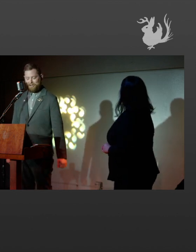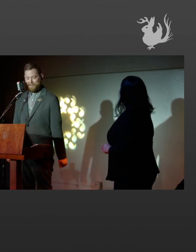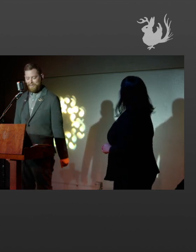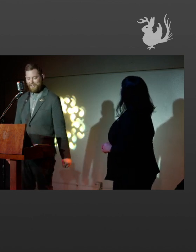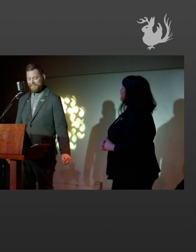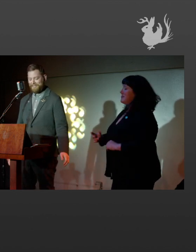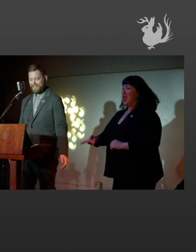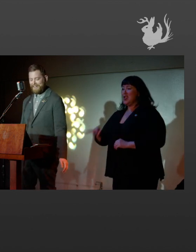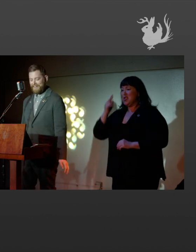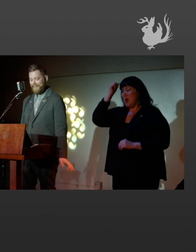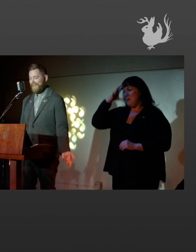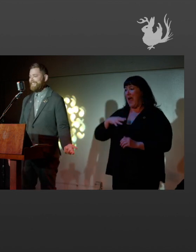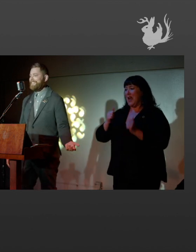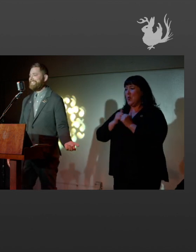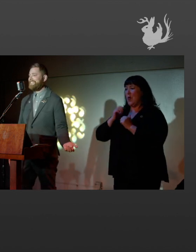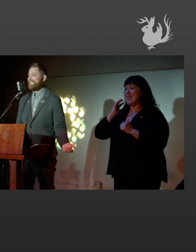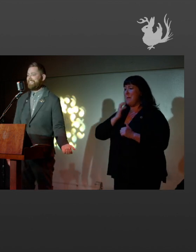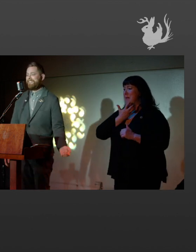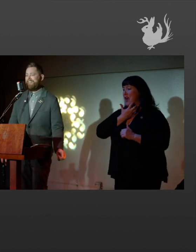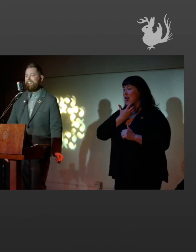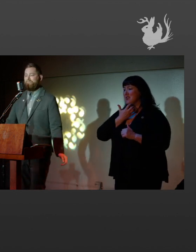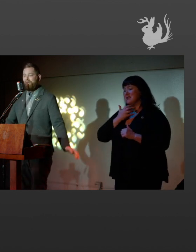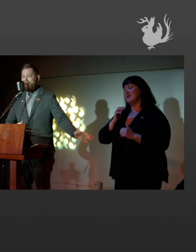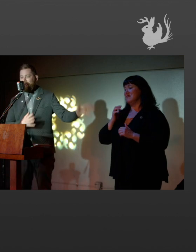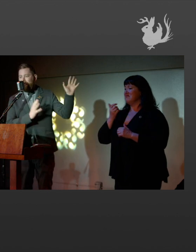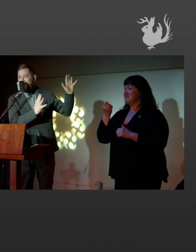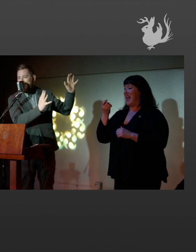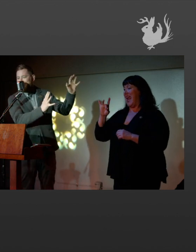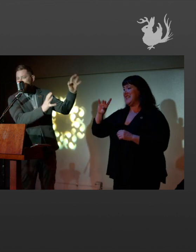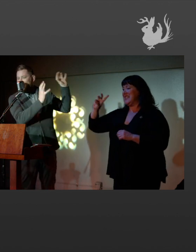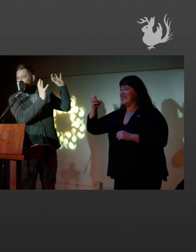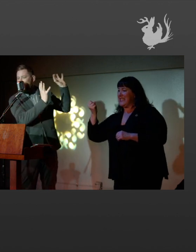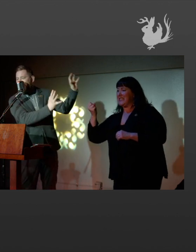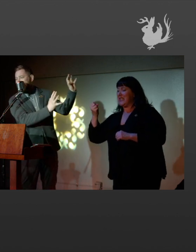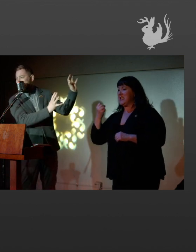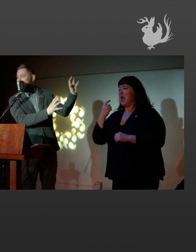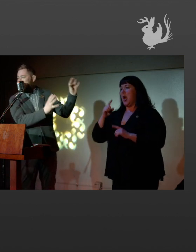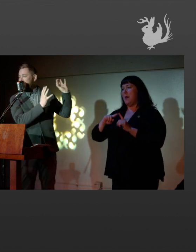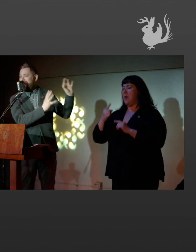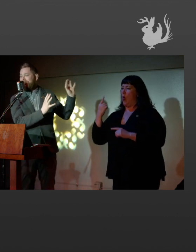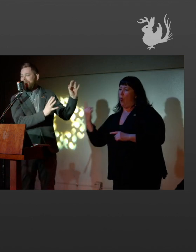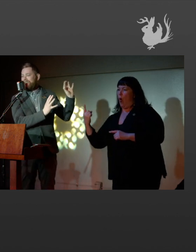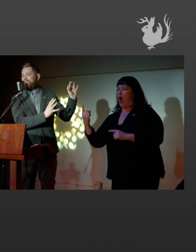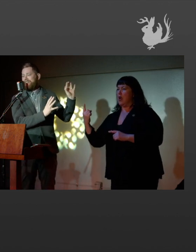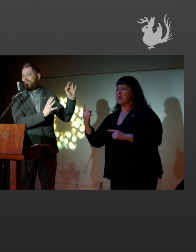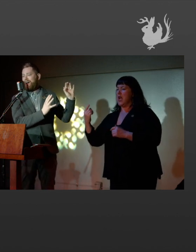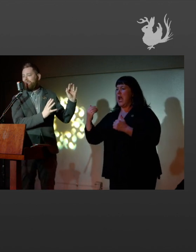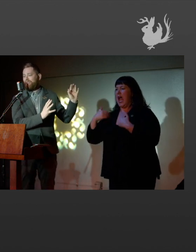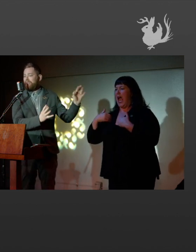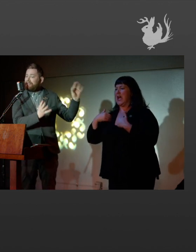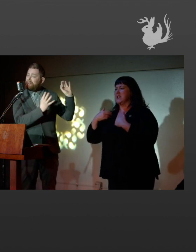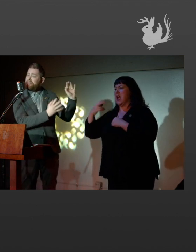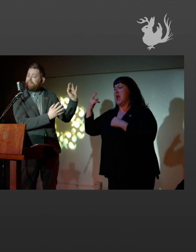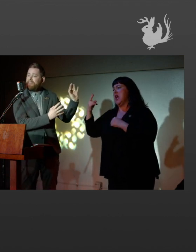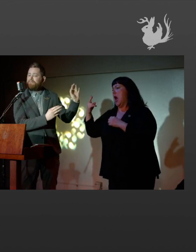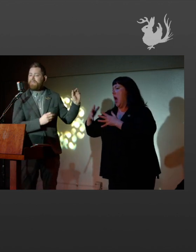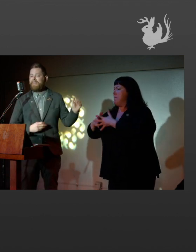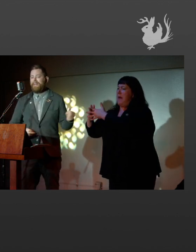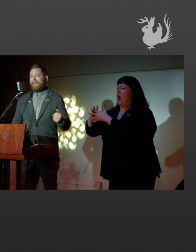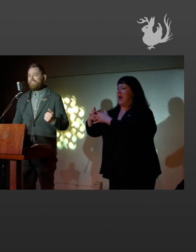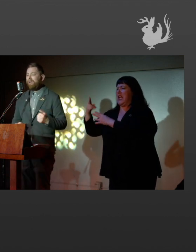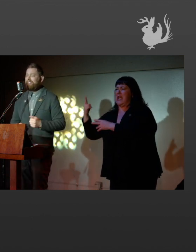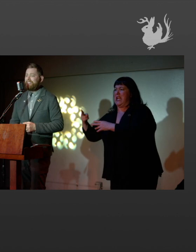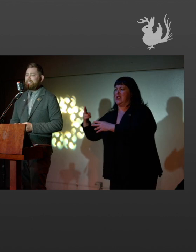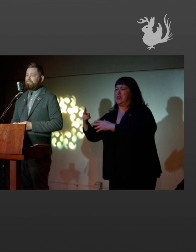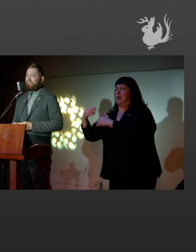Two dudes with beards in the late 1860s. But we've got one that has the weight of American history on top of him, and that's how we see him.